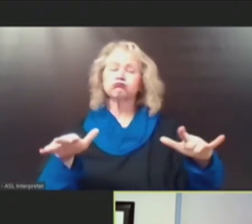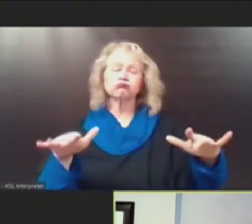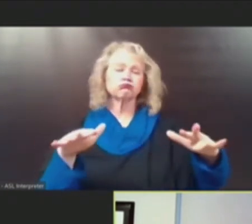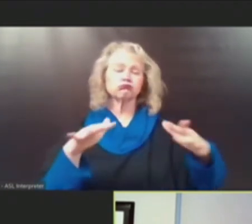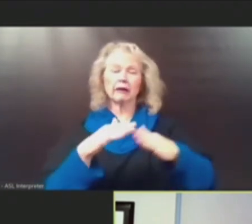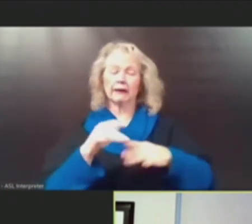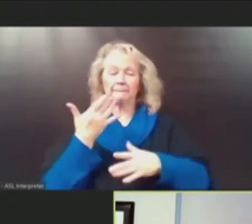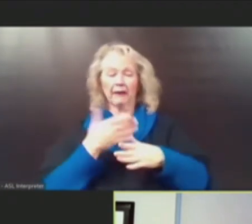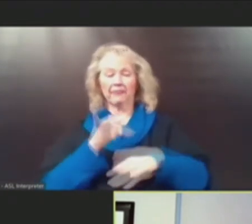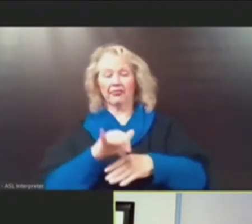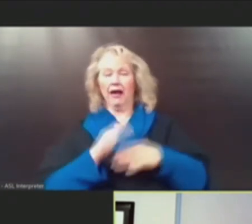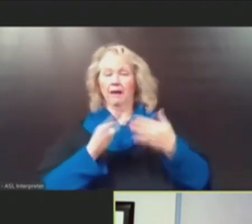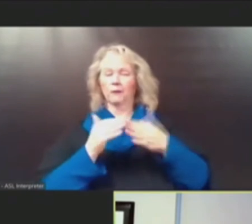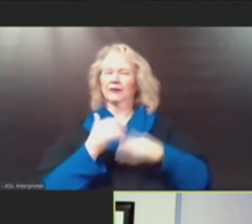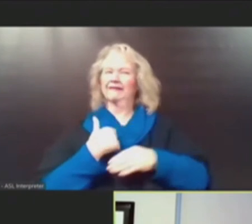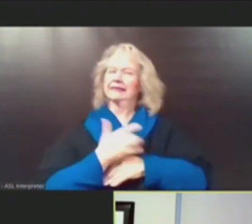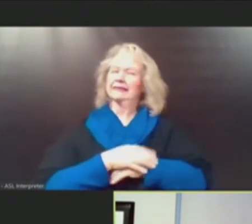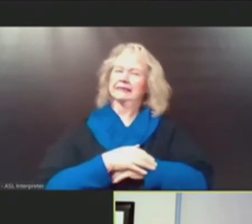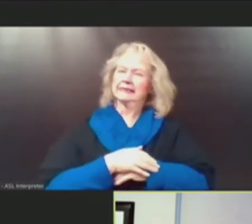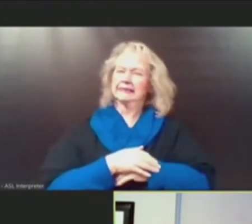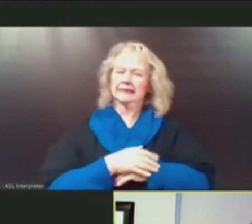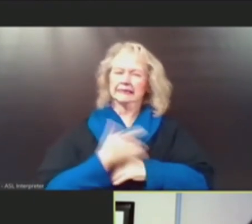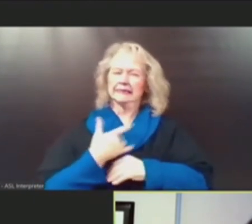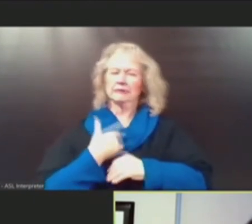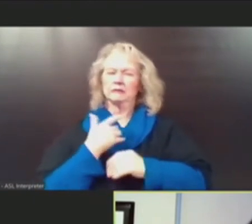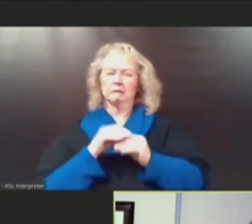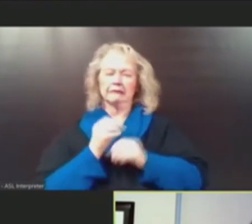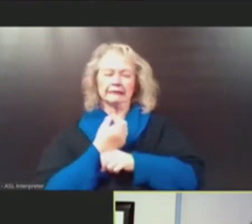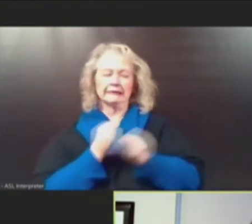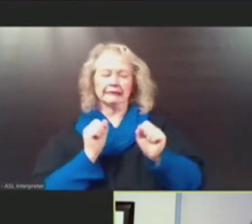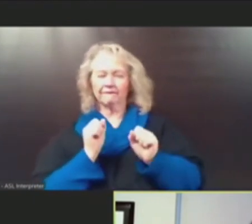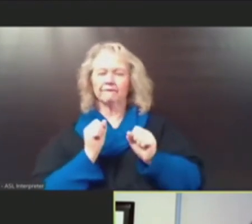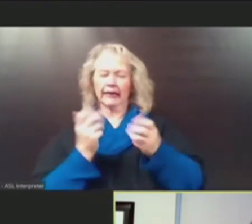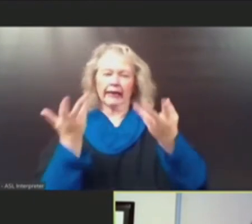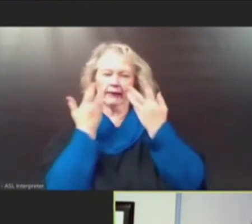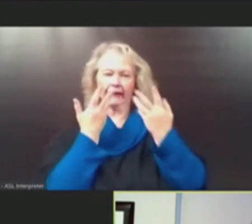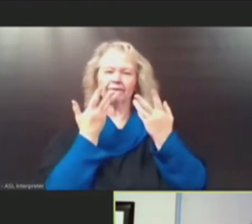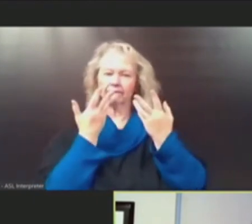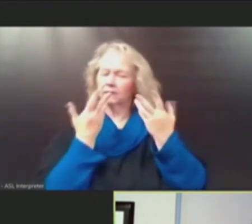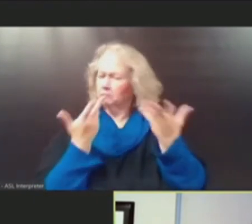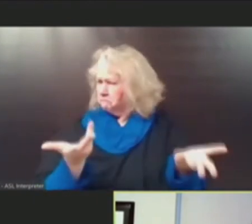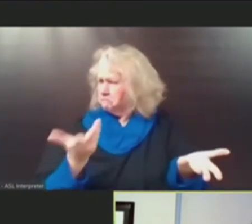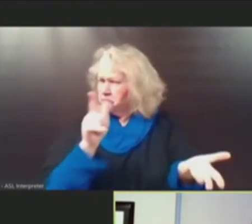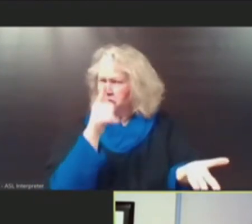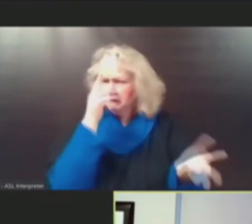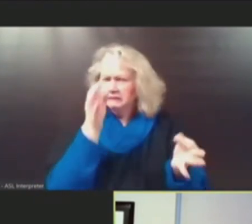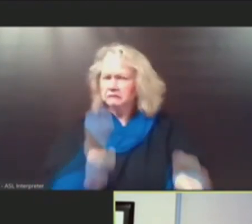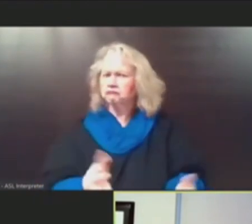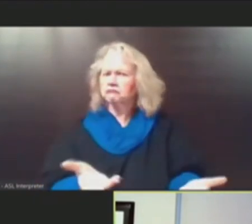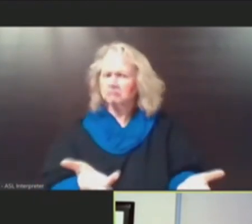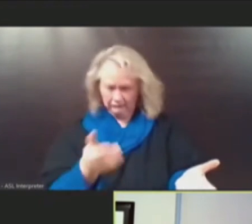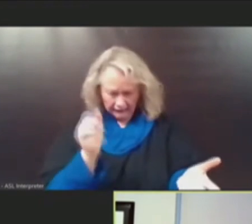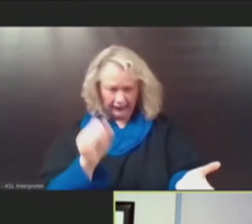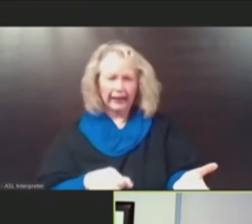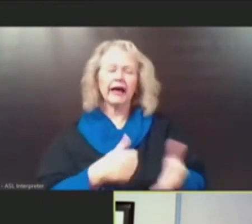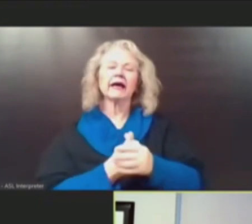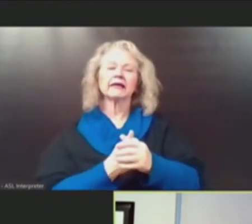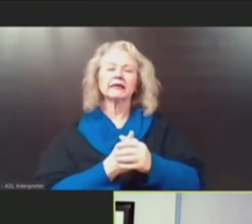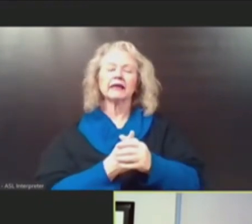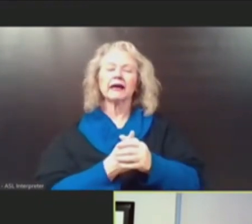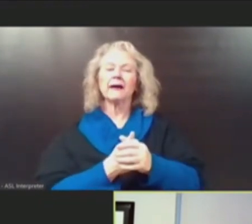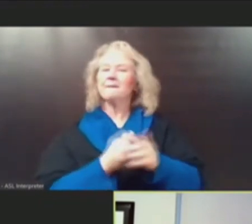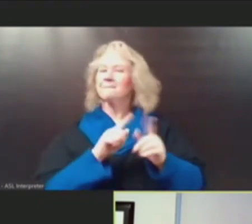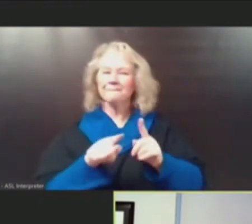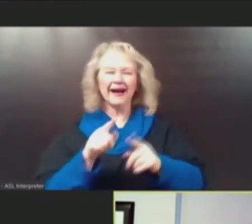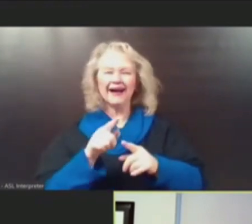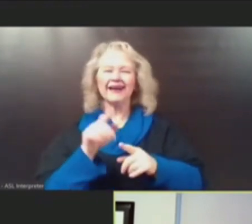decides that they want to keep it in place for a few more weeks, that's up to them. They will have that opportunity to weigh in on that, but they won't be